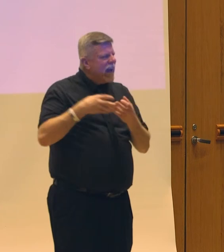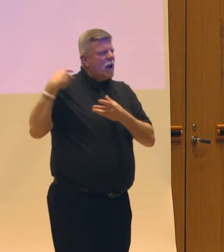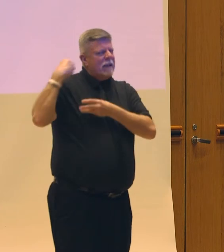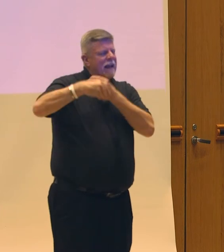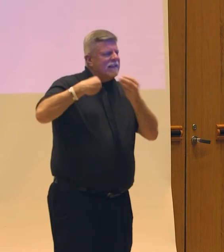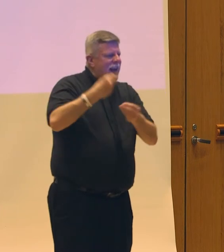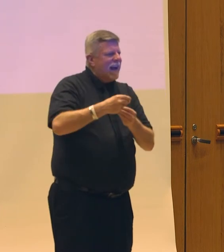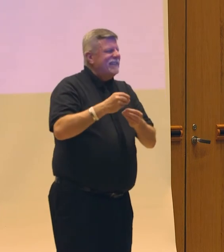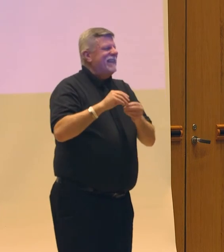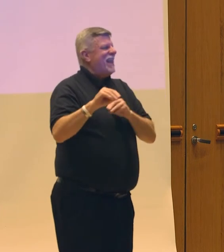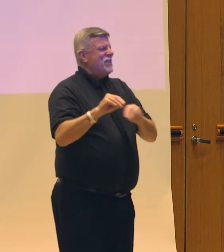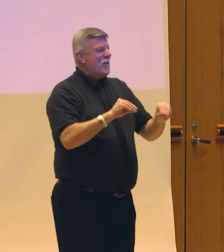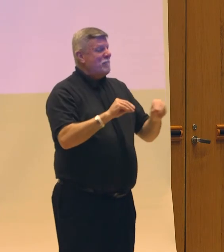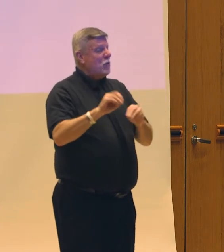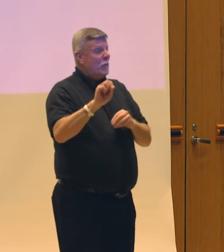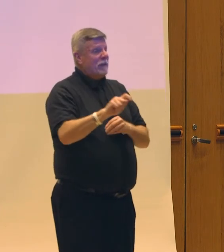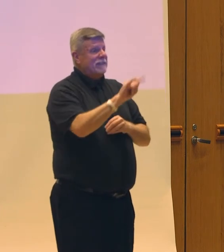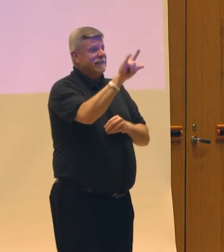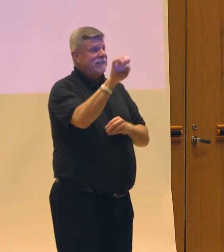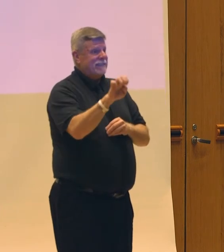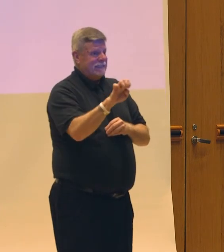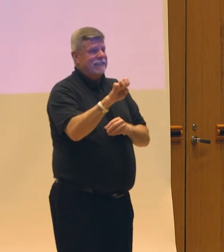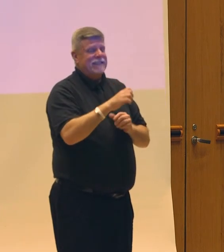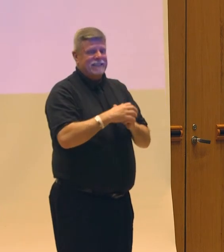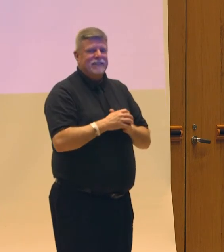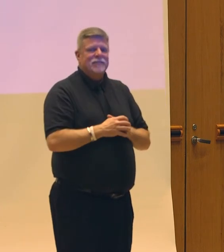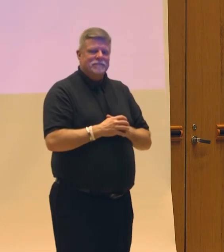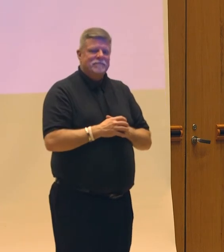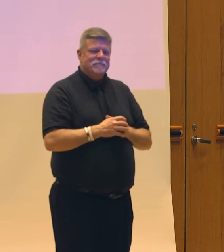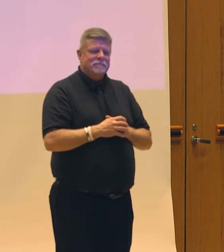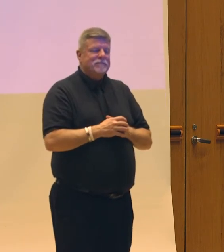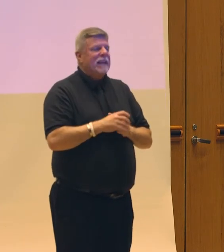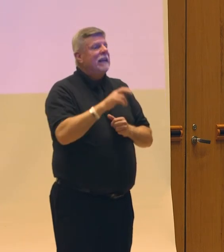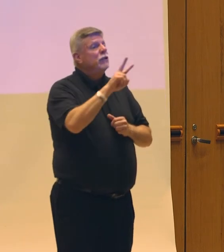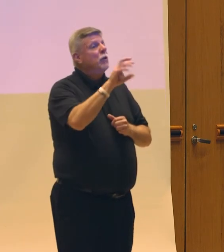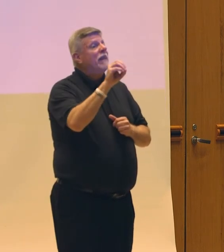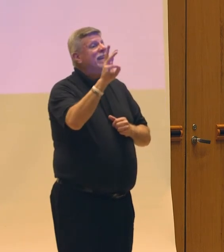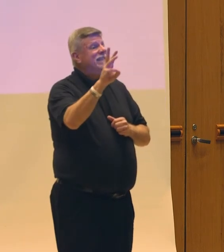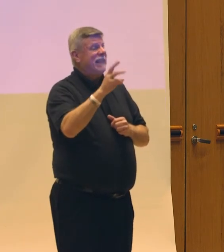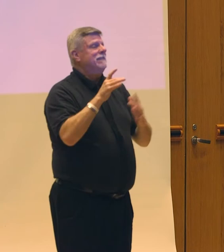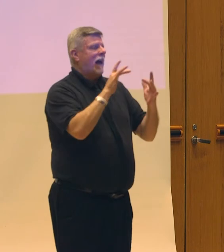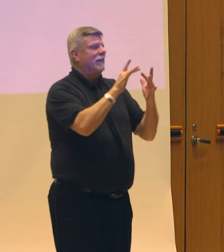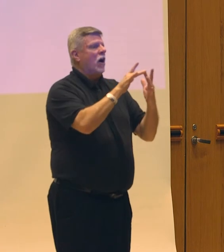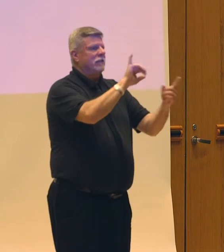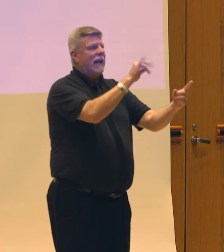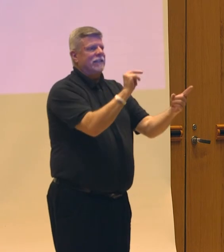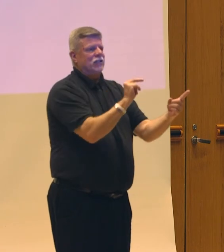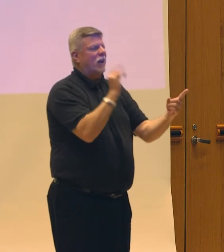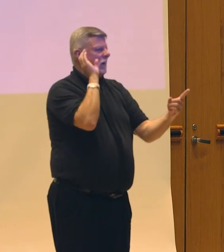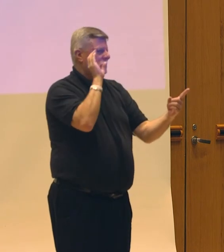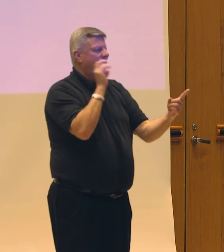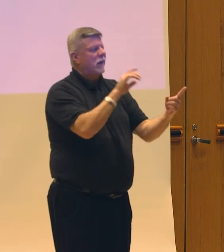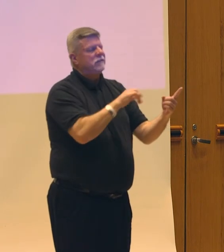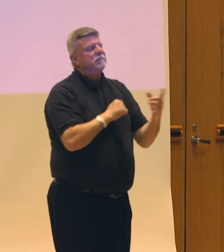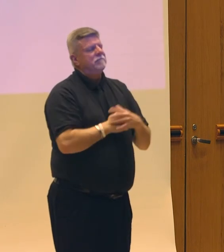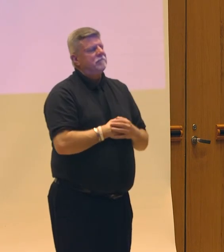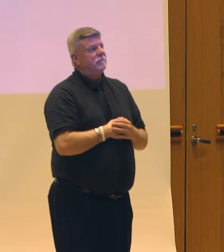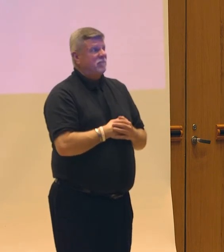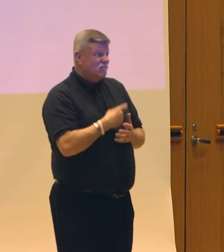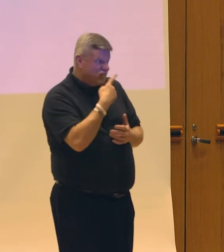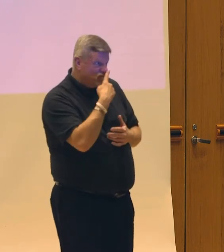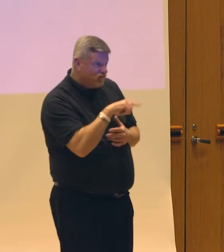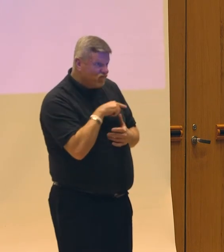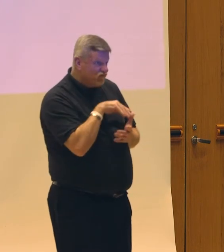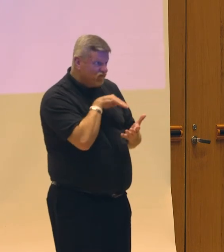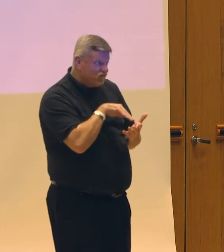So in 2006, I reached out to that cousin and asked if I could study with